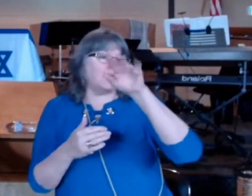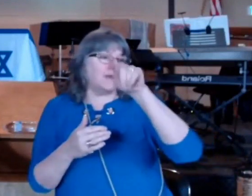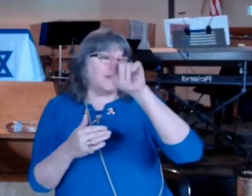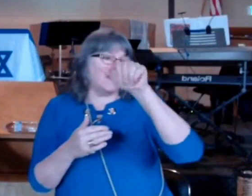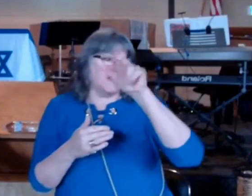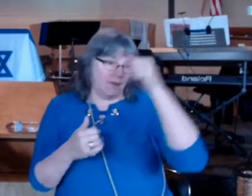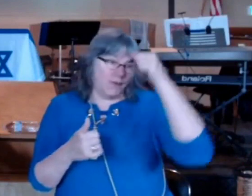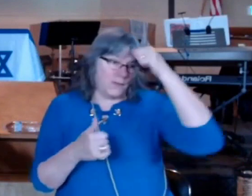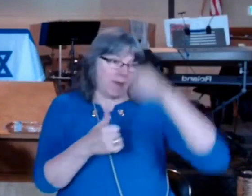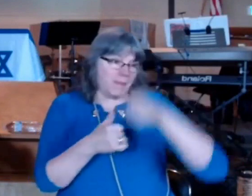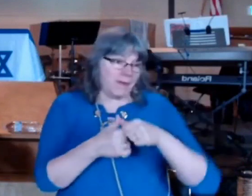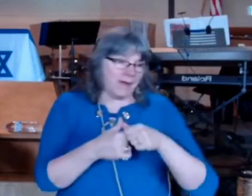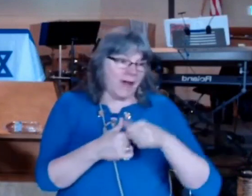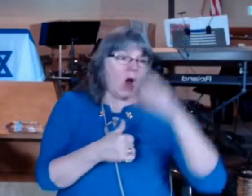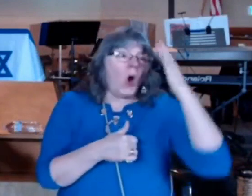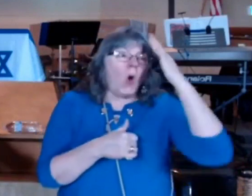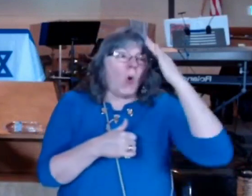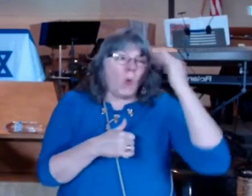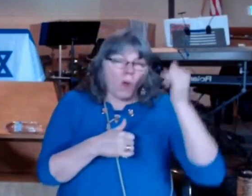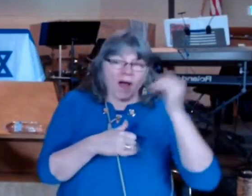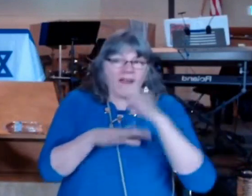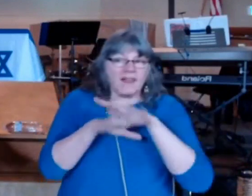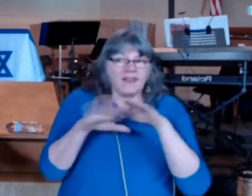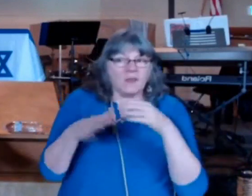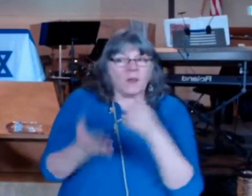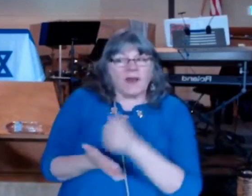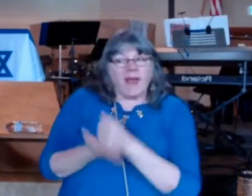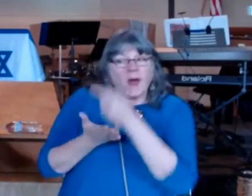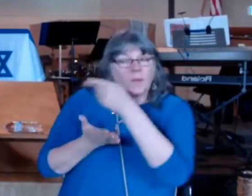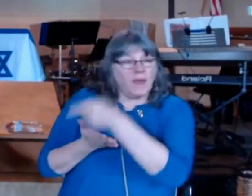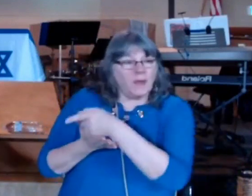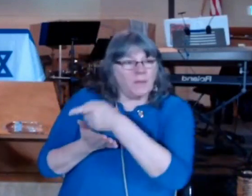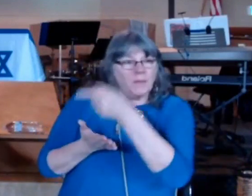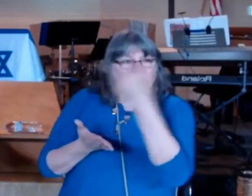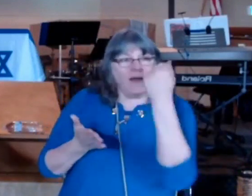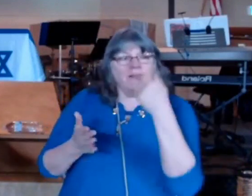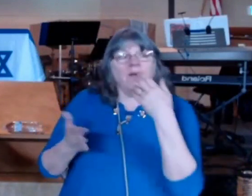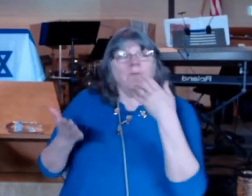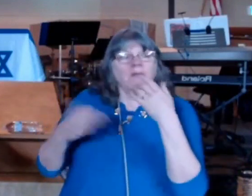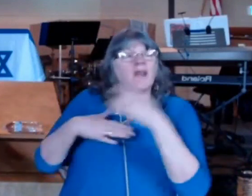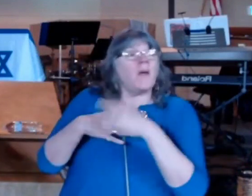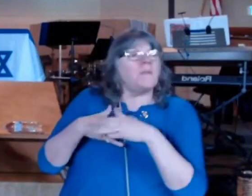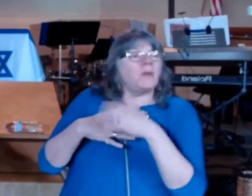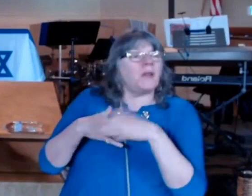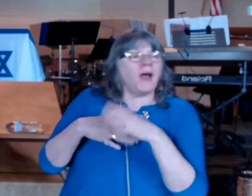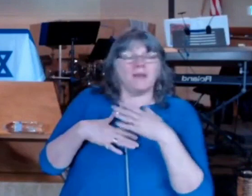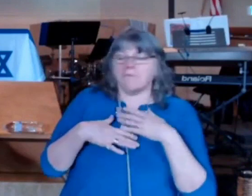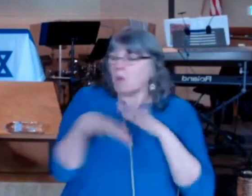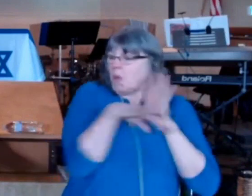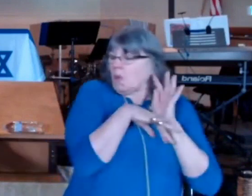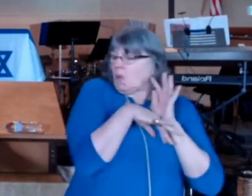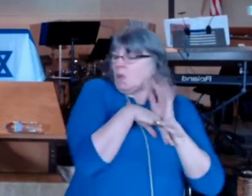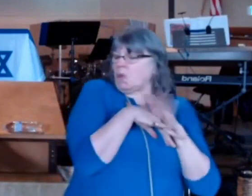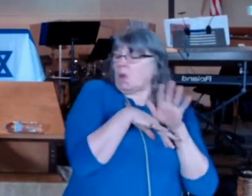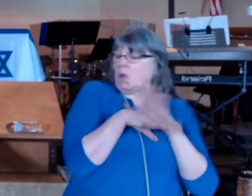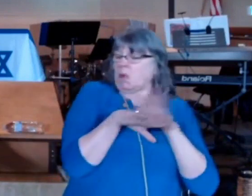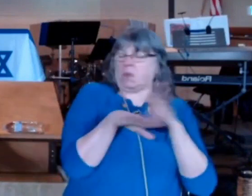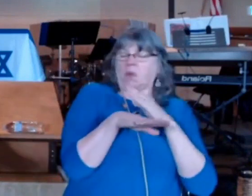they were more concerned with their ritual purity than with their responsibility